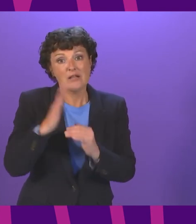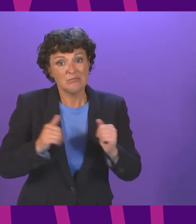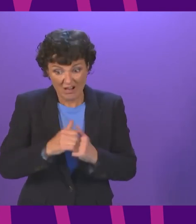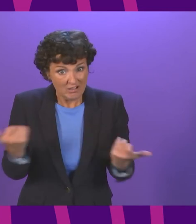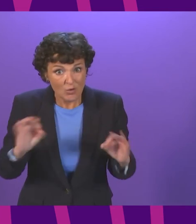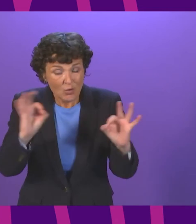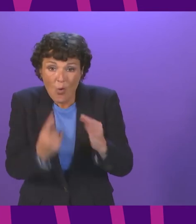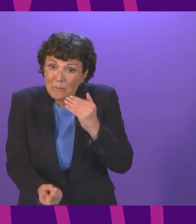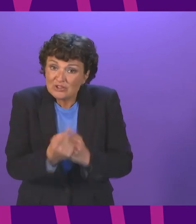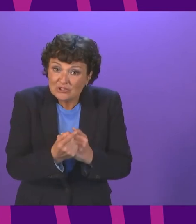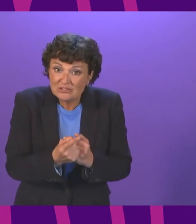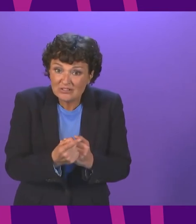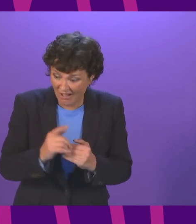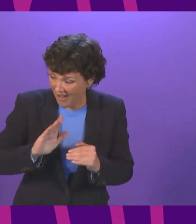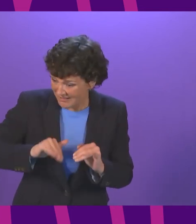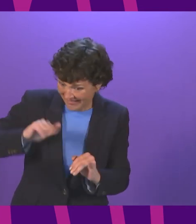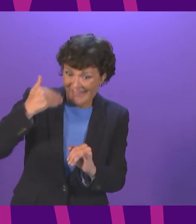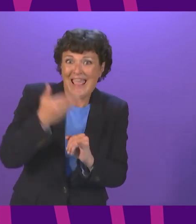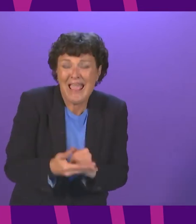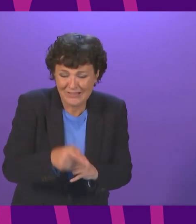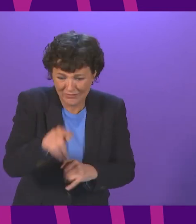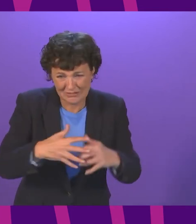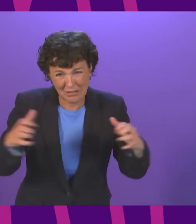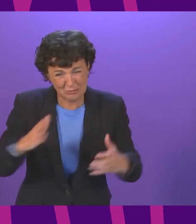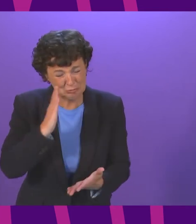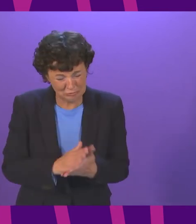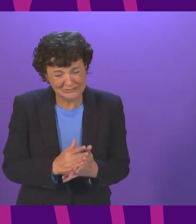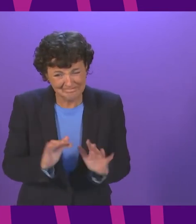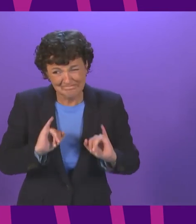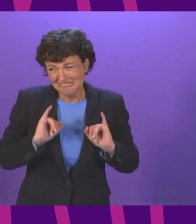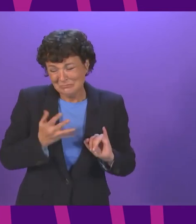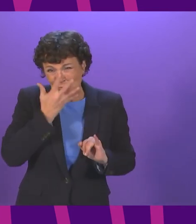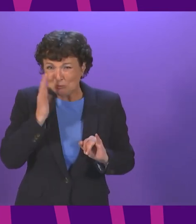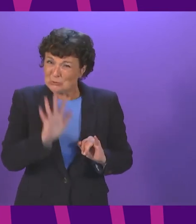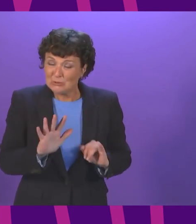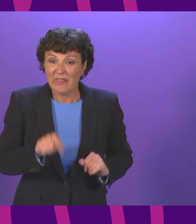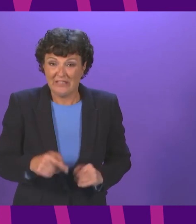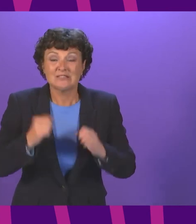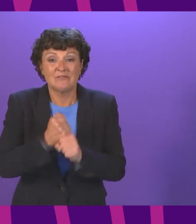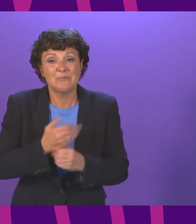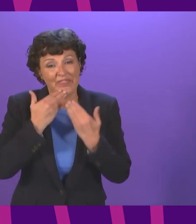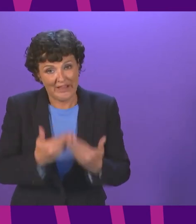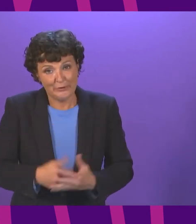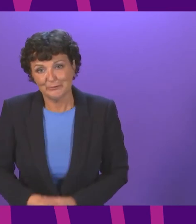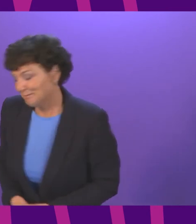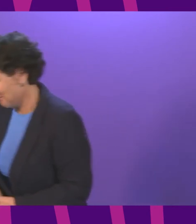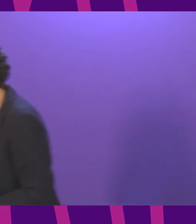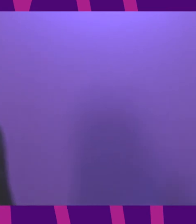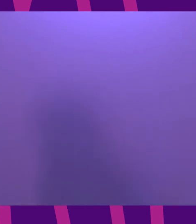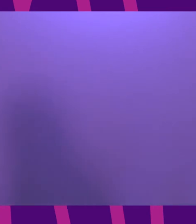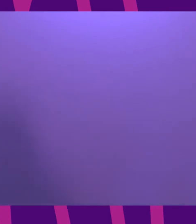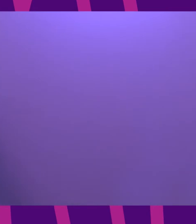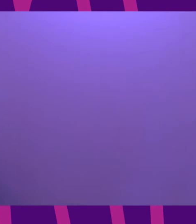fair rents bill until the end of this session is a glaring omission from this programme for government thank you thank you Mr Griffin